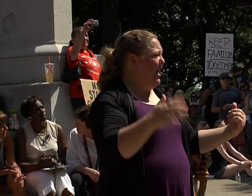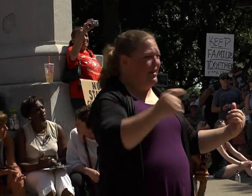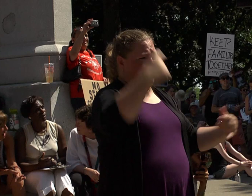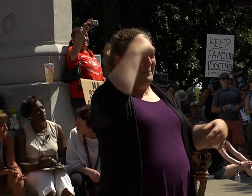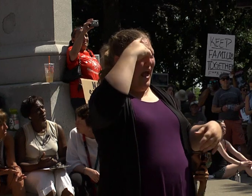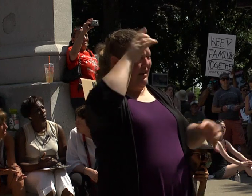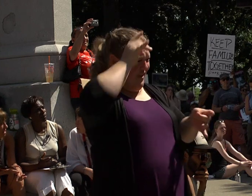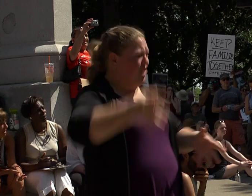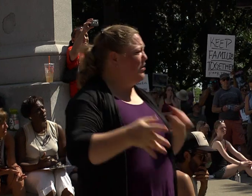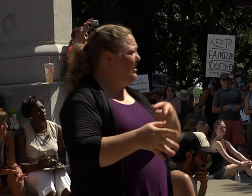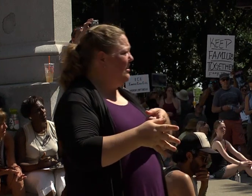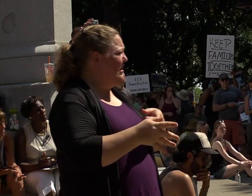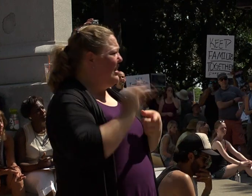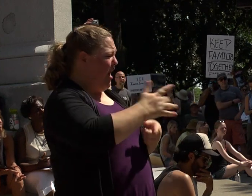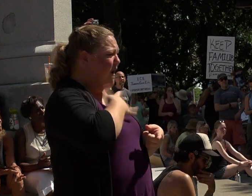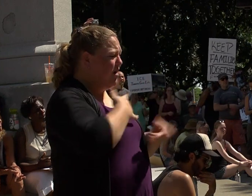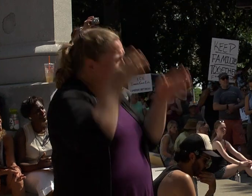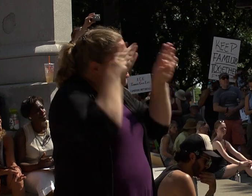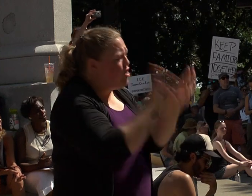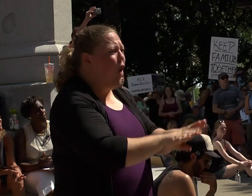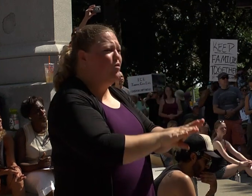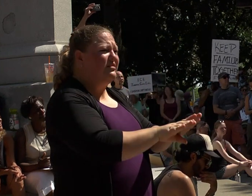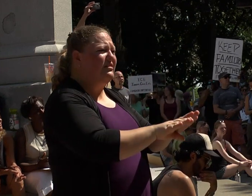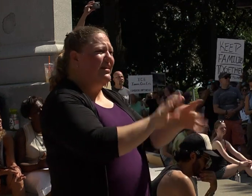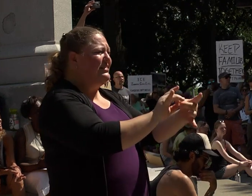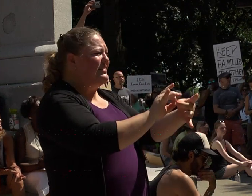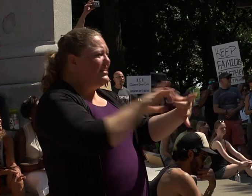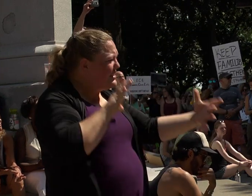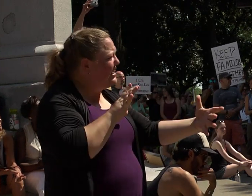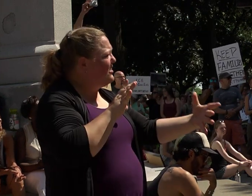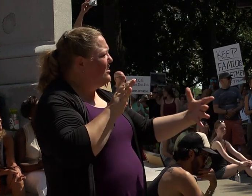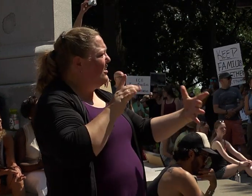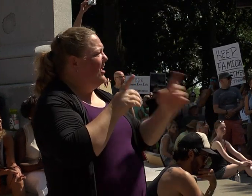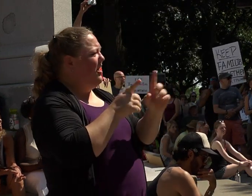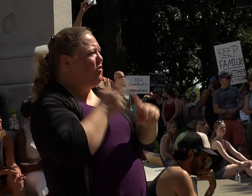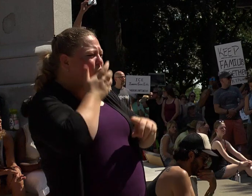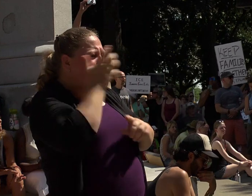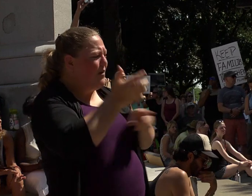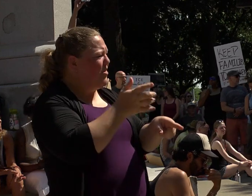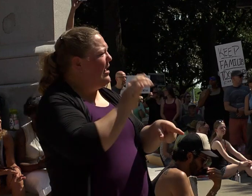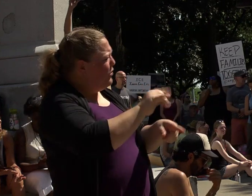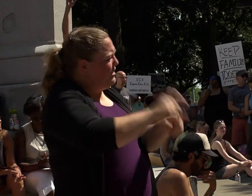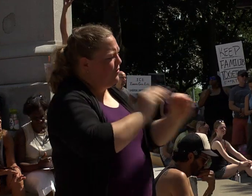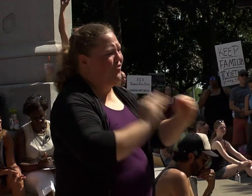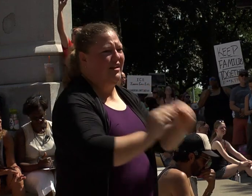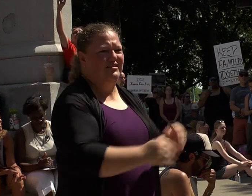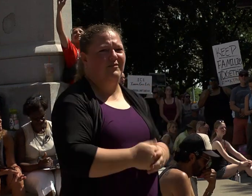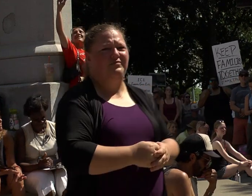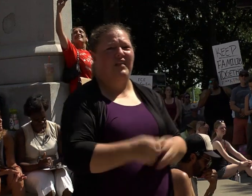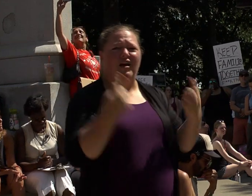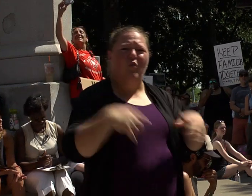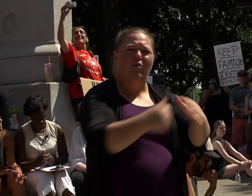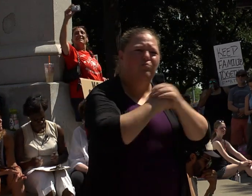hatred. It is the heart that is closed that is disconnected from its own warmth. And while we pray